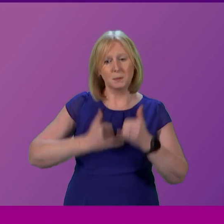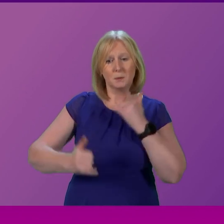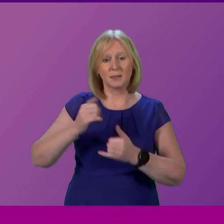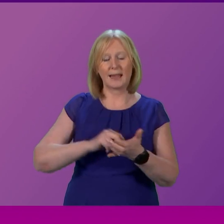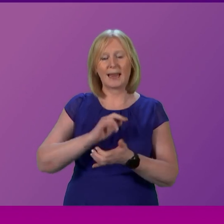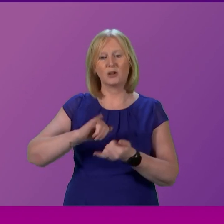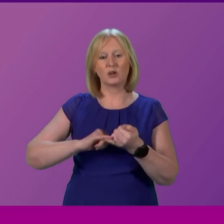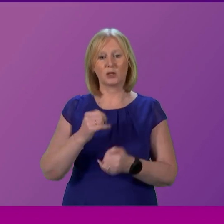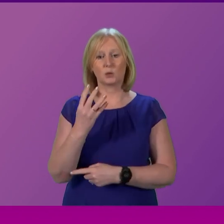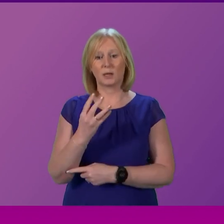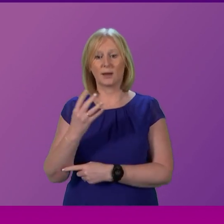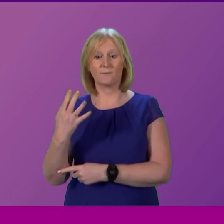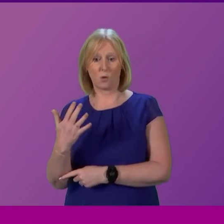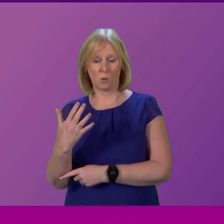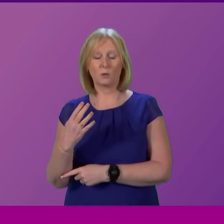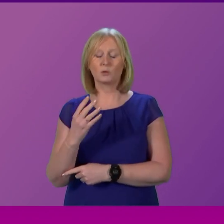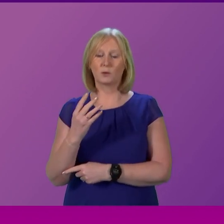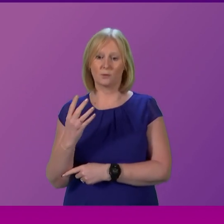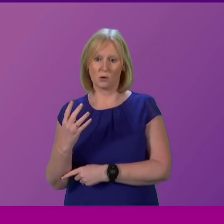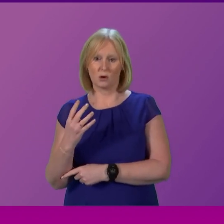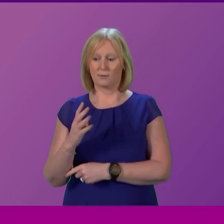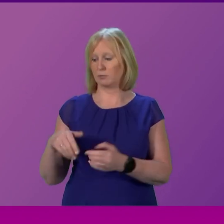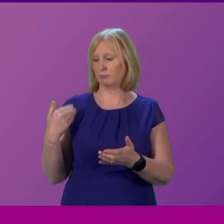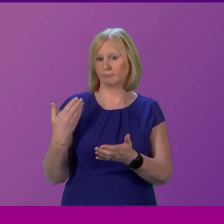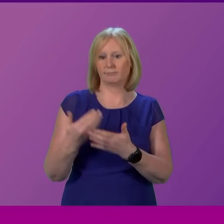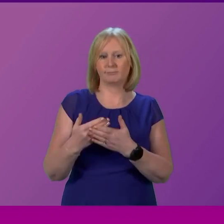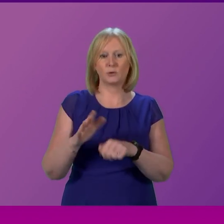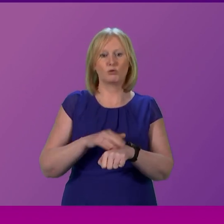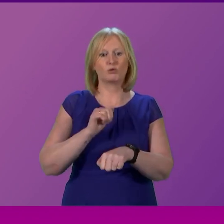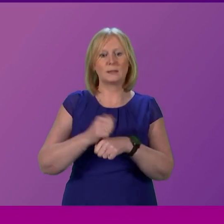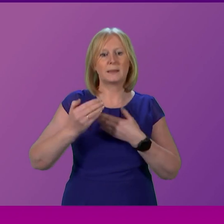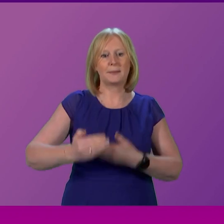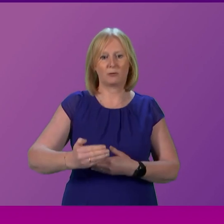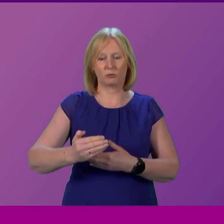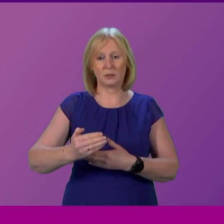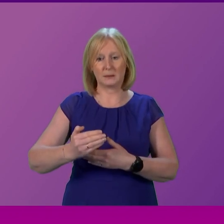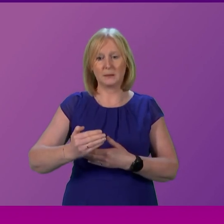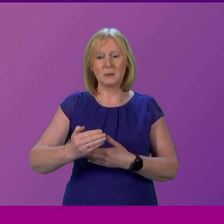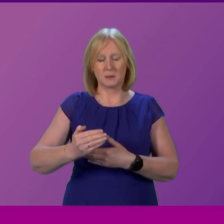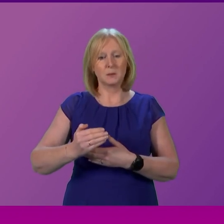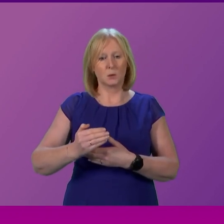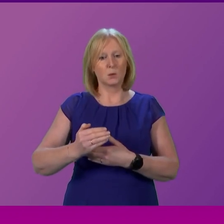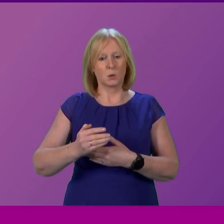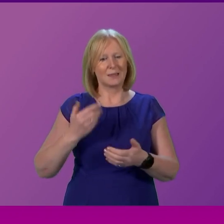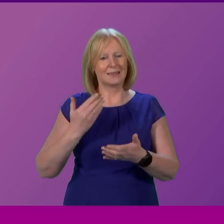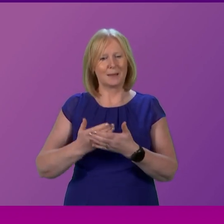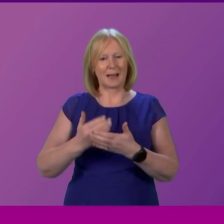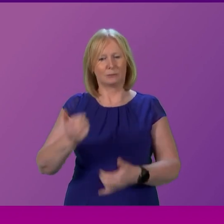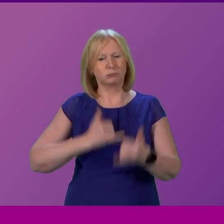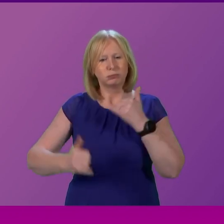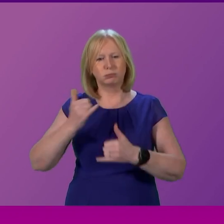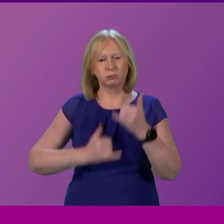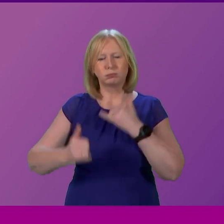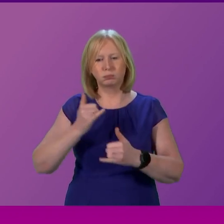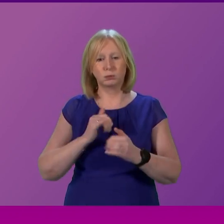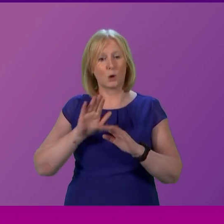over the two four-day breaks of the festive period, the highest festive period demand for over a decade.